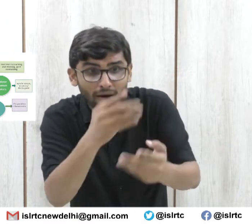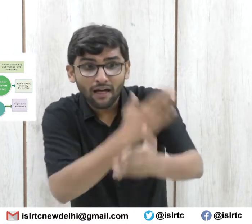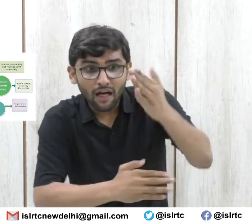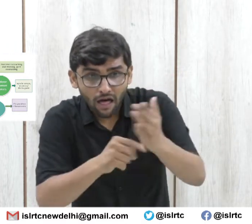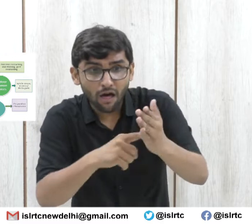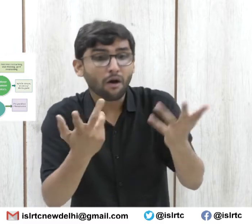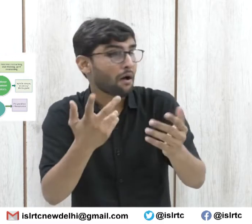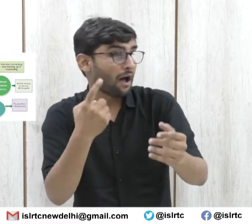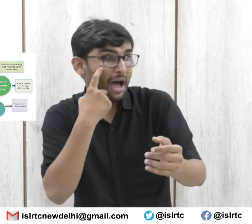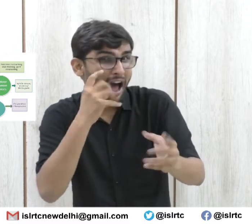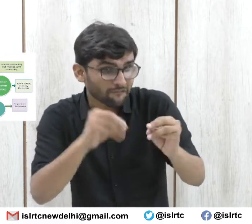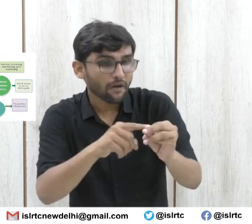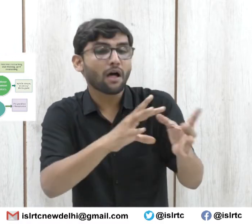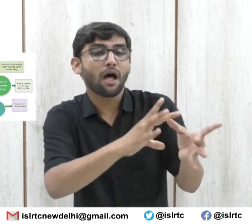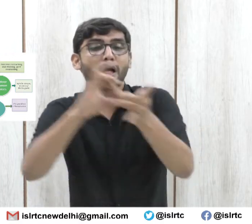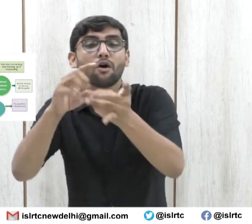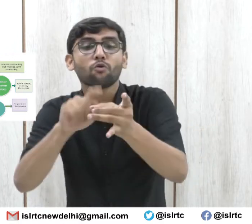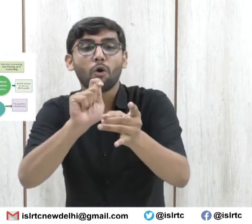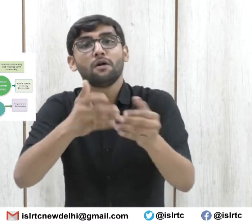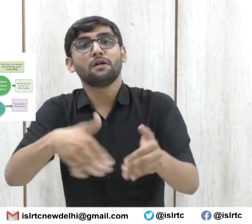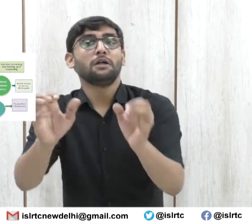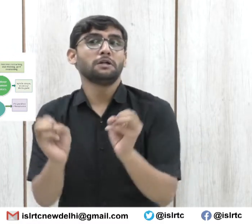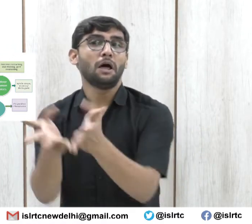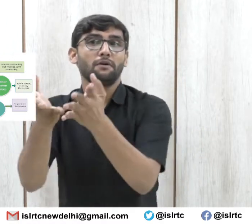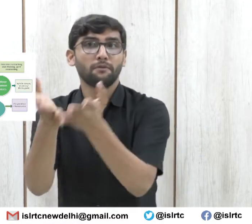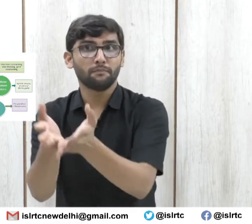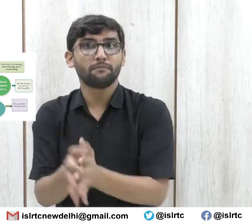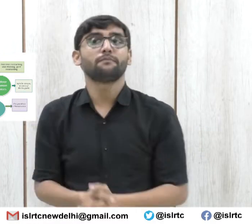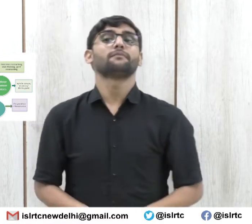Next